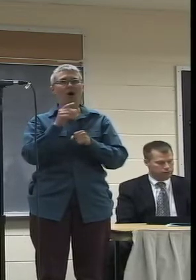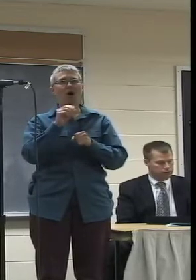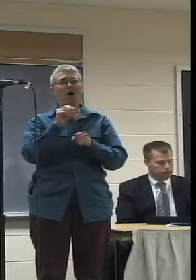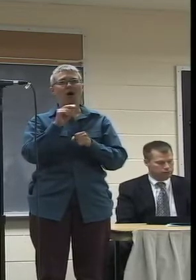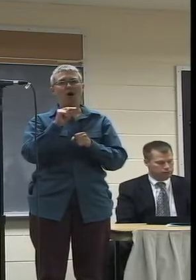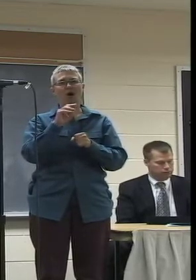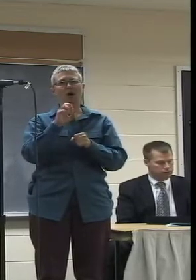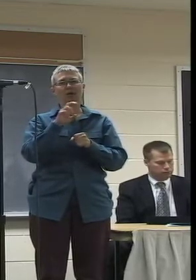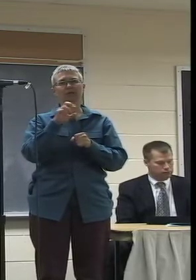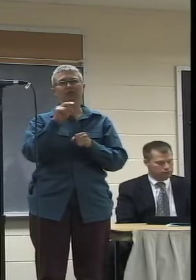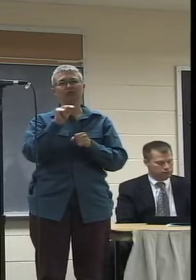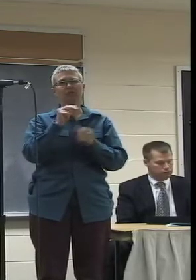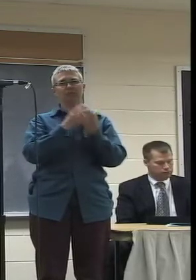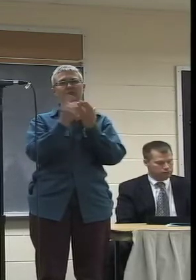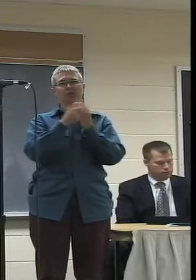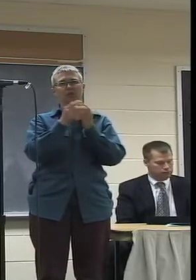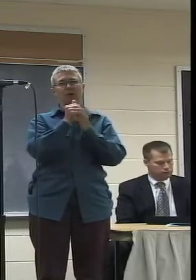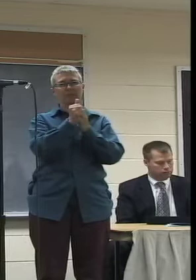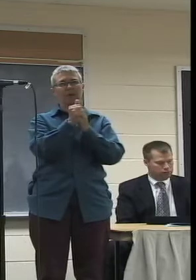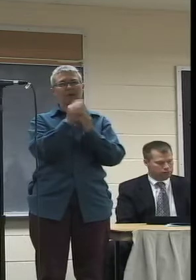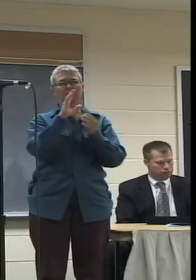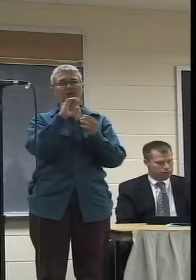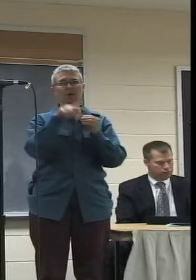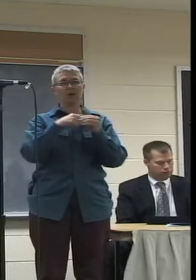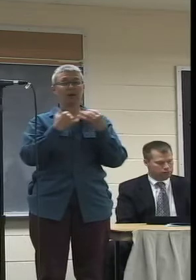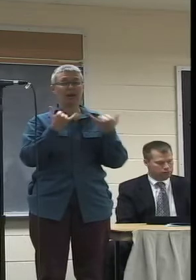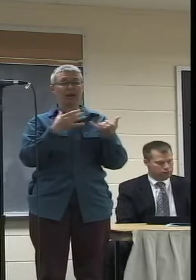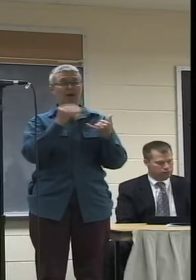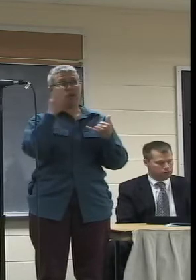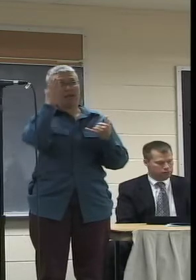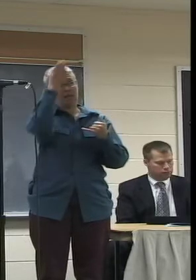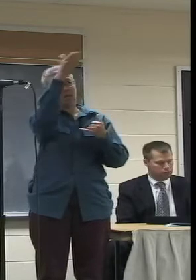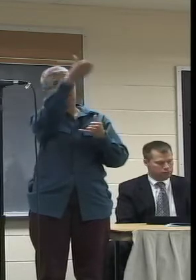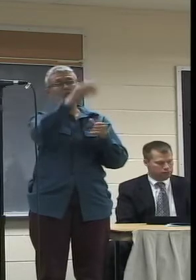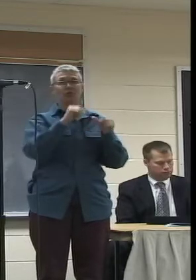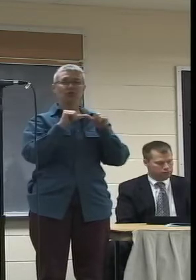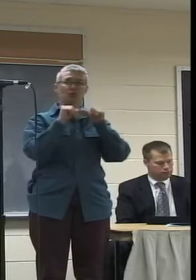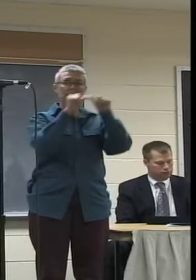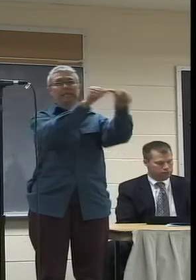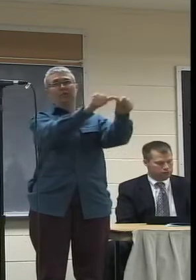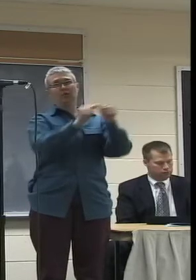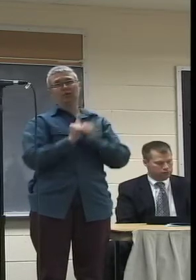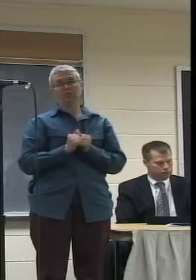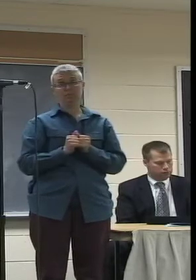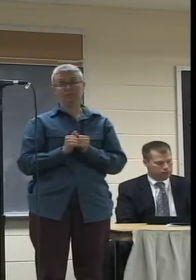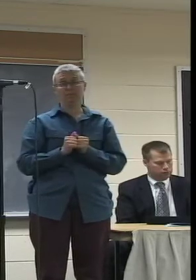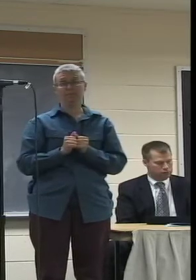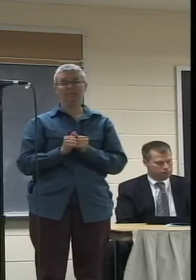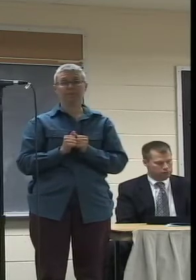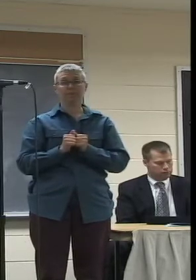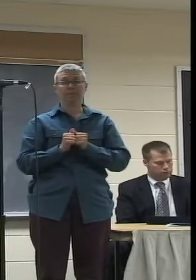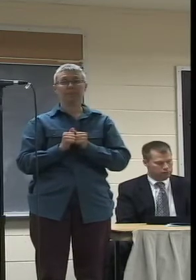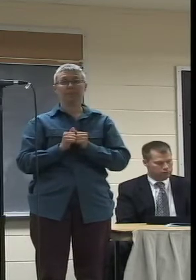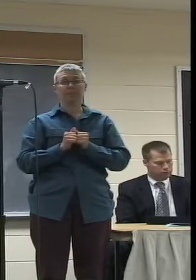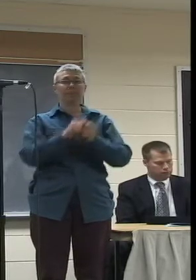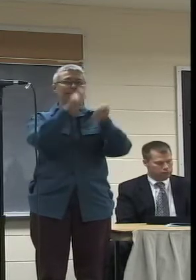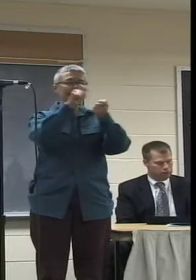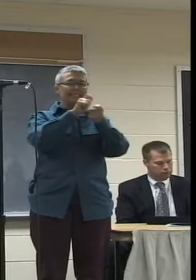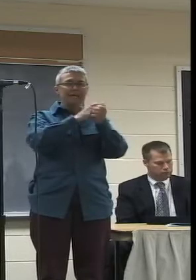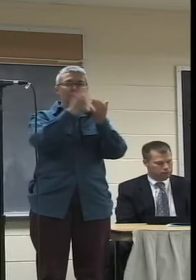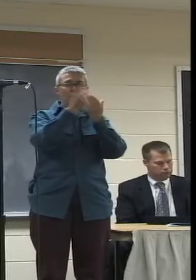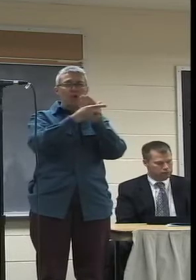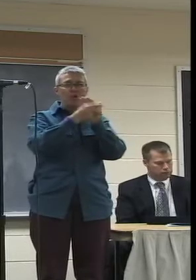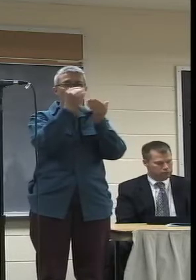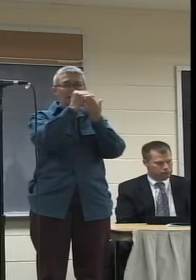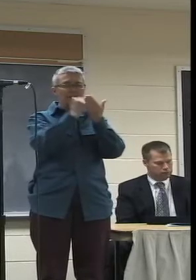guides. So we're talking about the future also, because we don't know how it's going to develop. With detailed program listings, people will be able to find